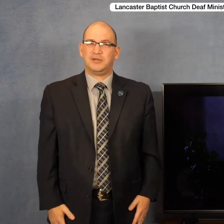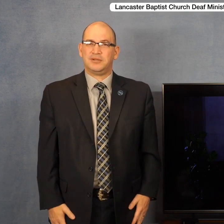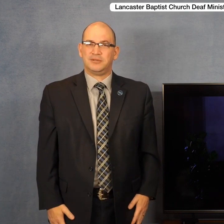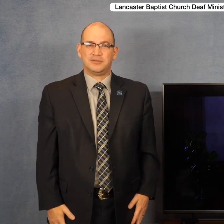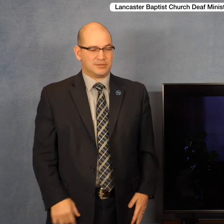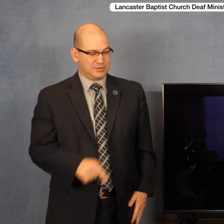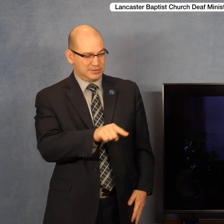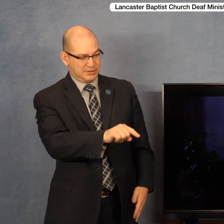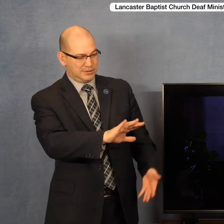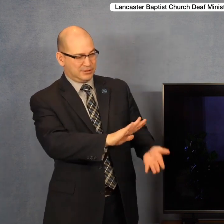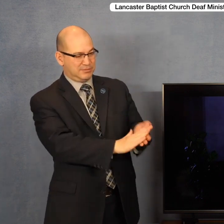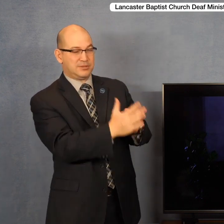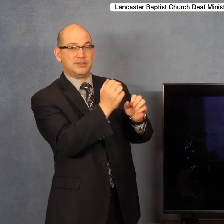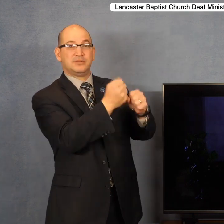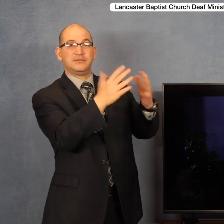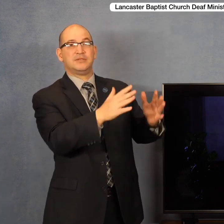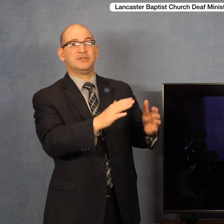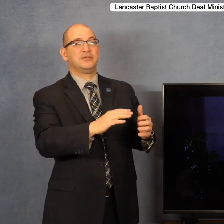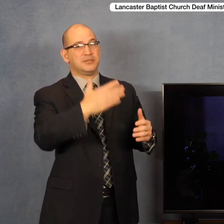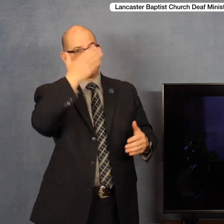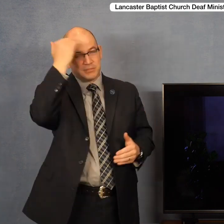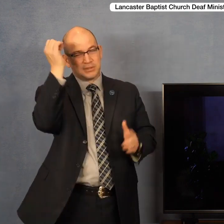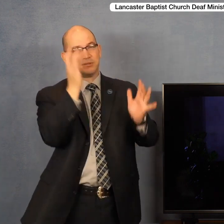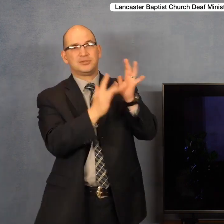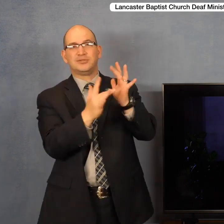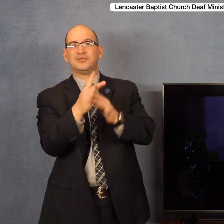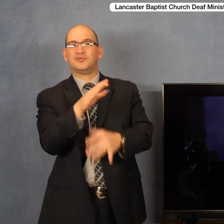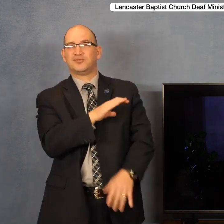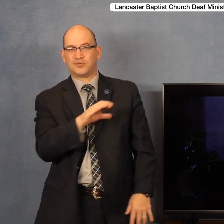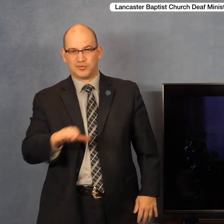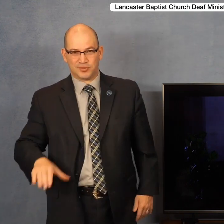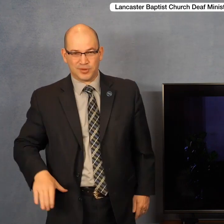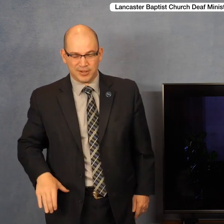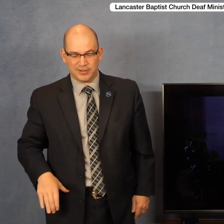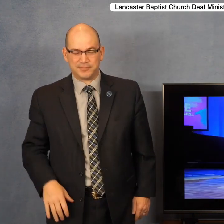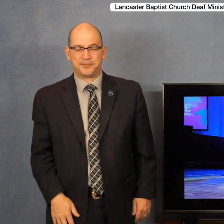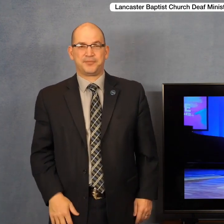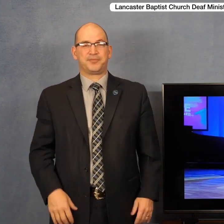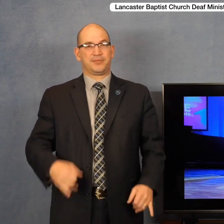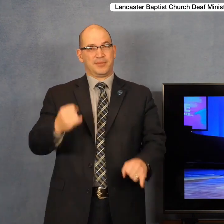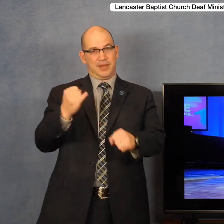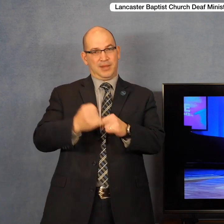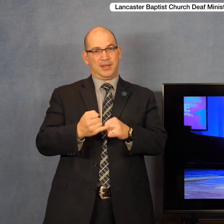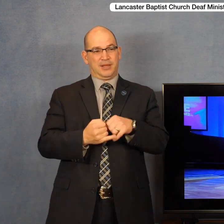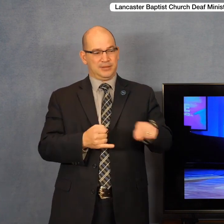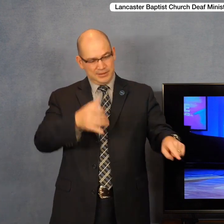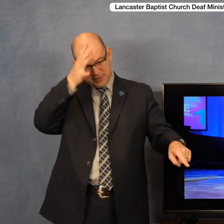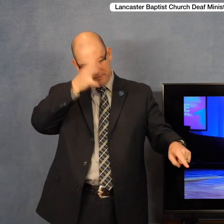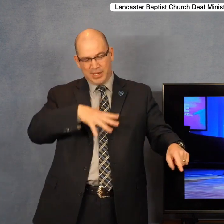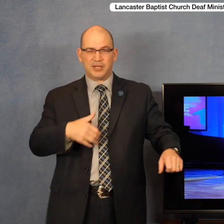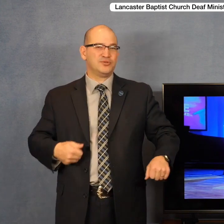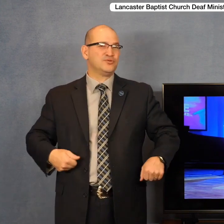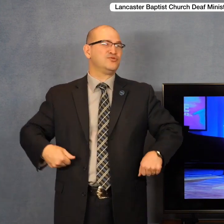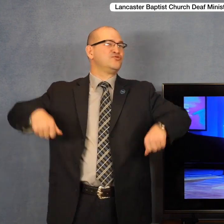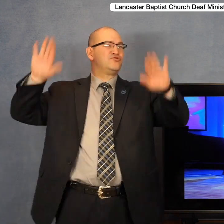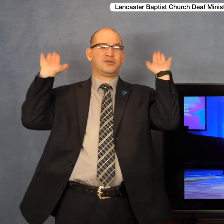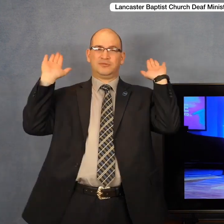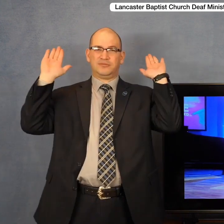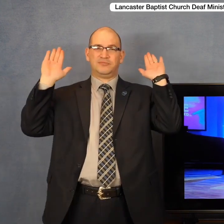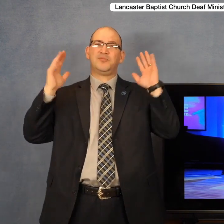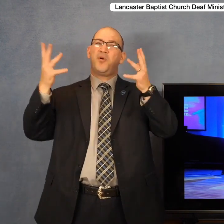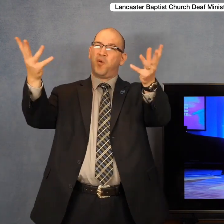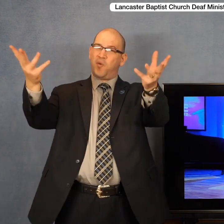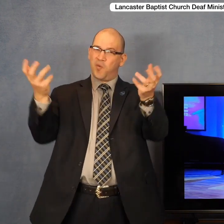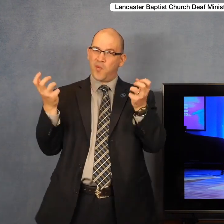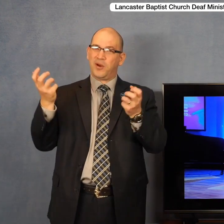salvation was because of Jesus Christ. And then notice finally how this man surrenders. Most of you that are